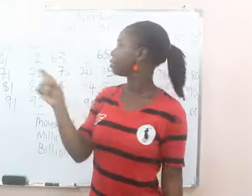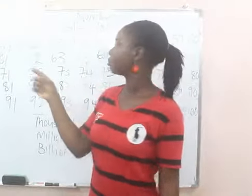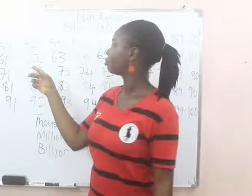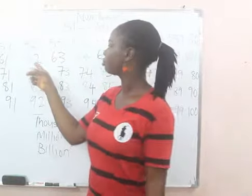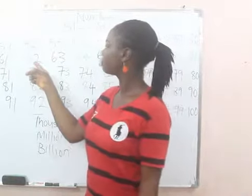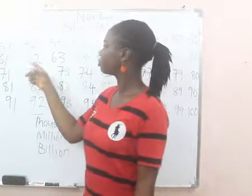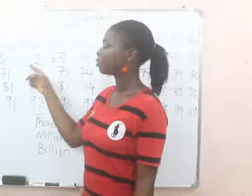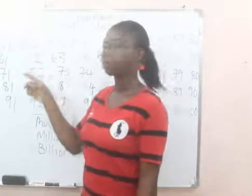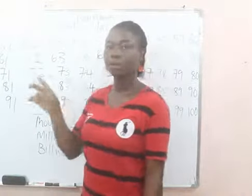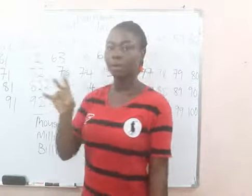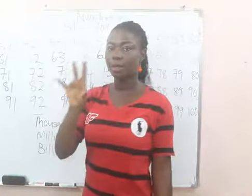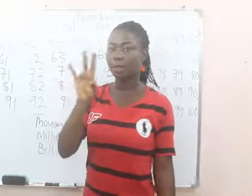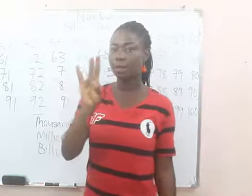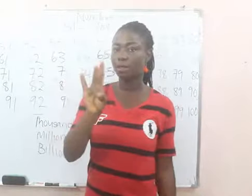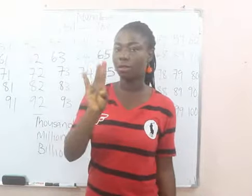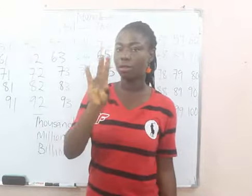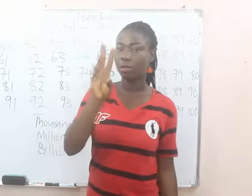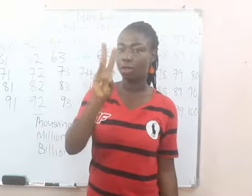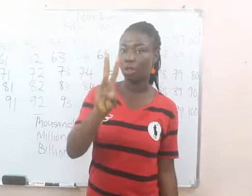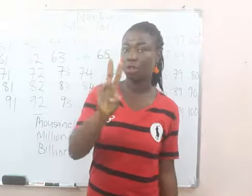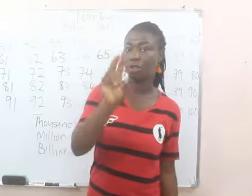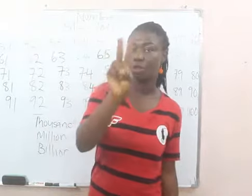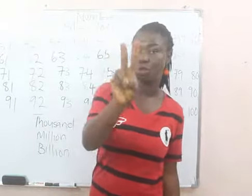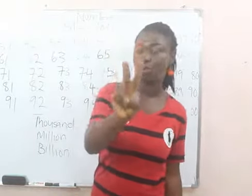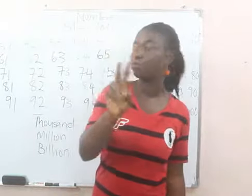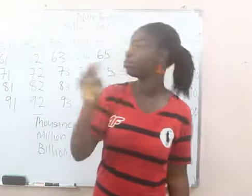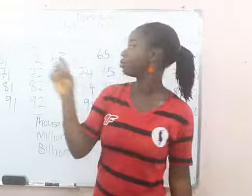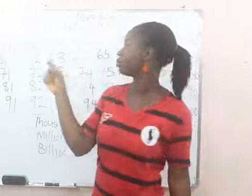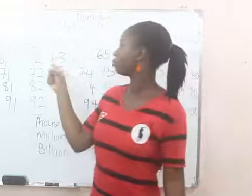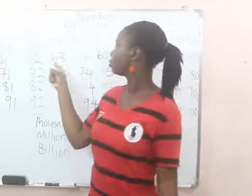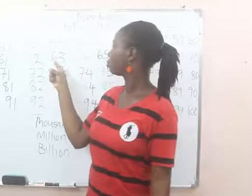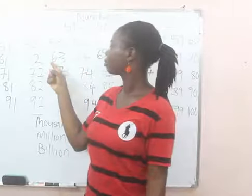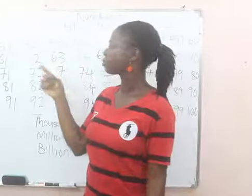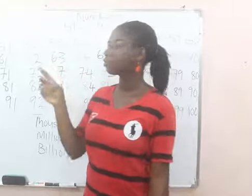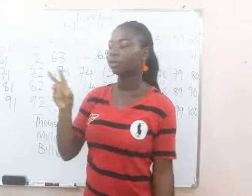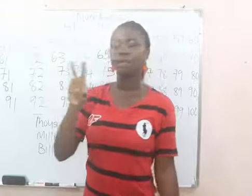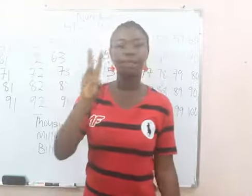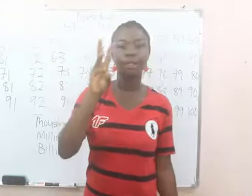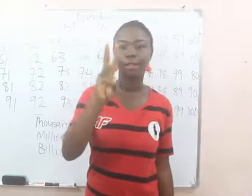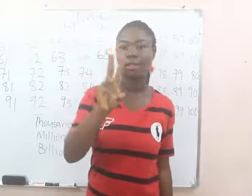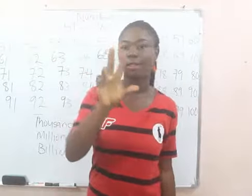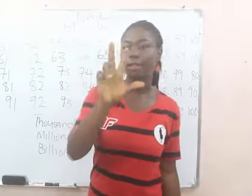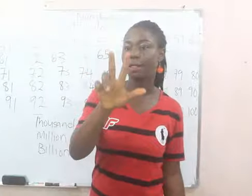61, 62, 63,